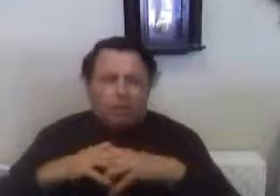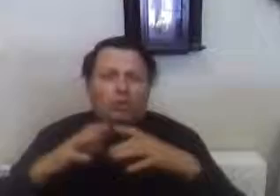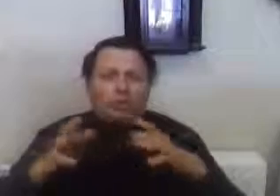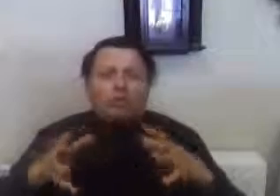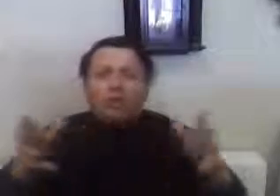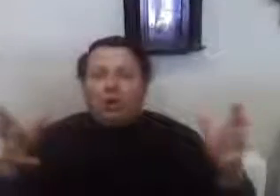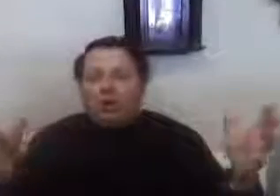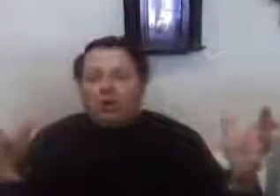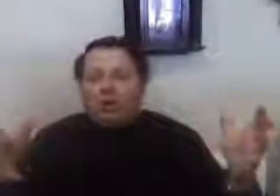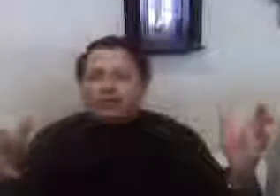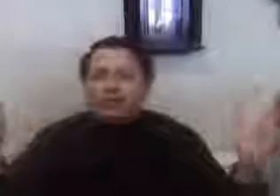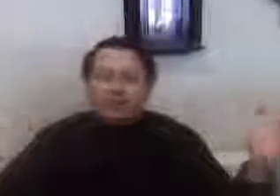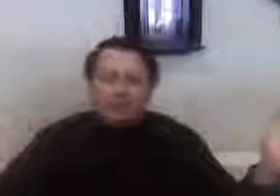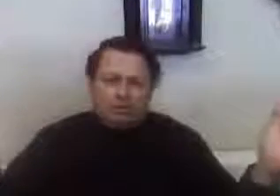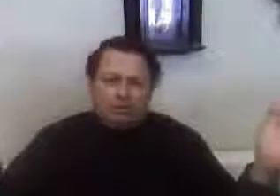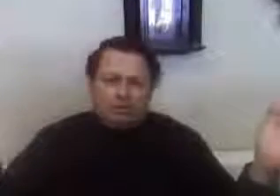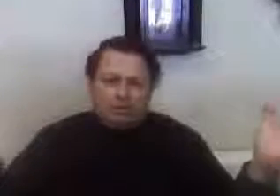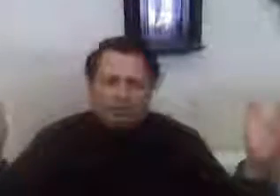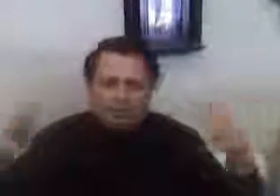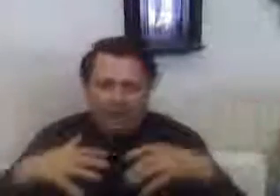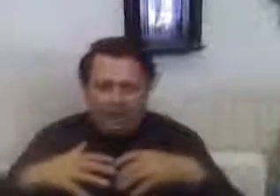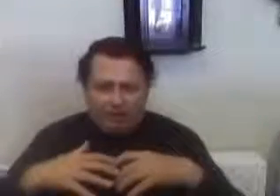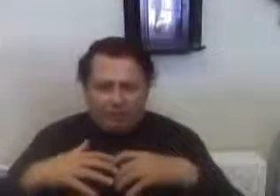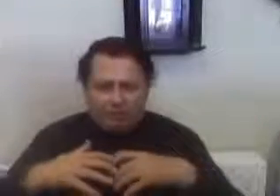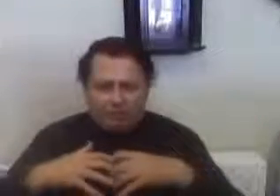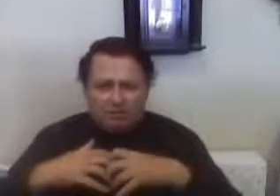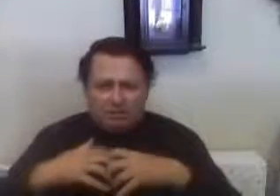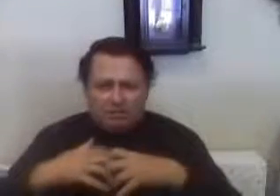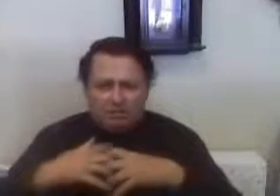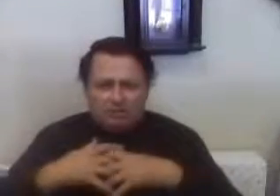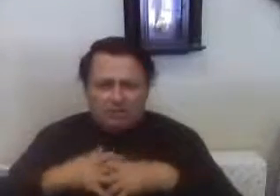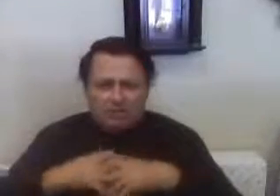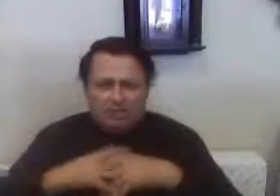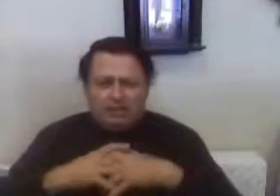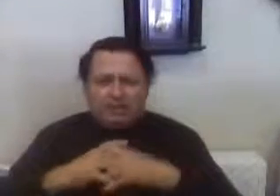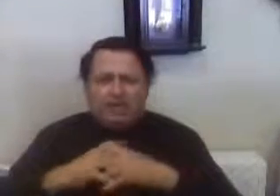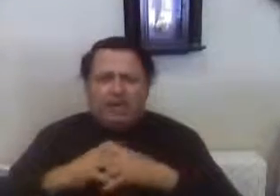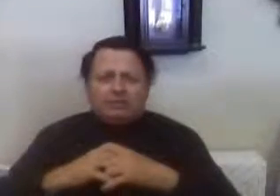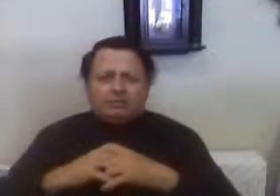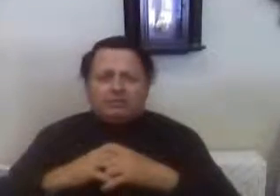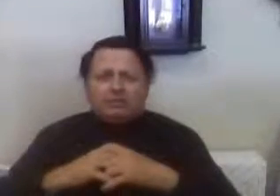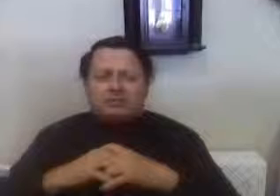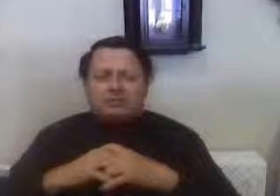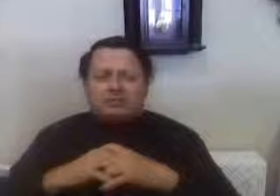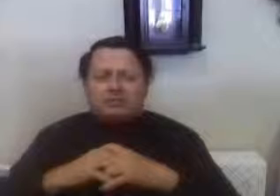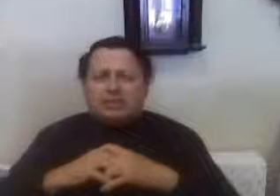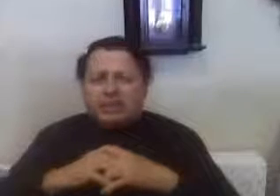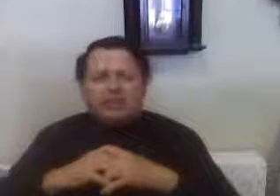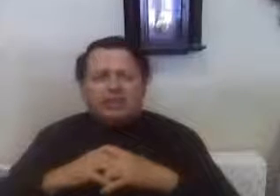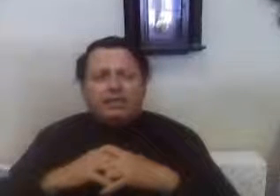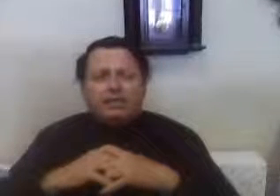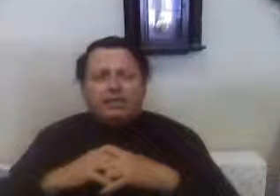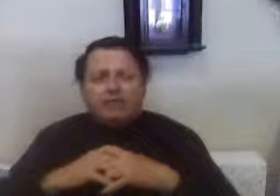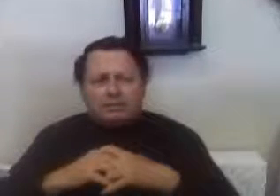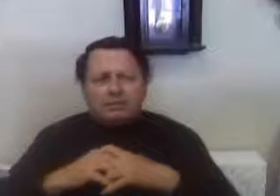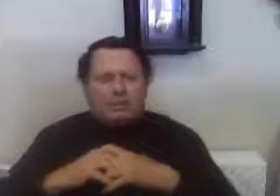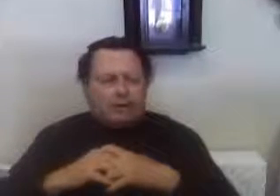What caused the unions to fail is that they could not